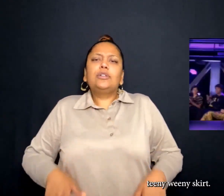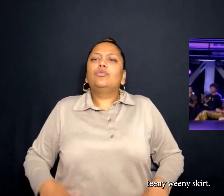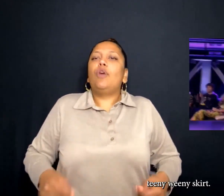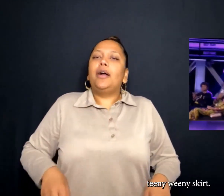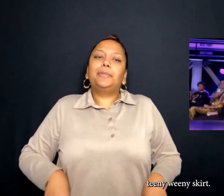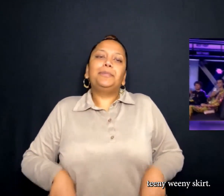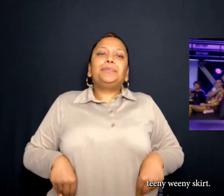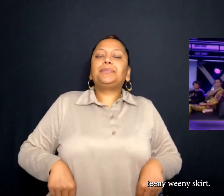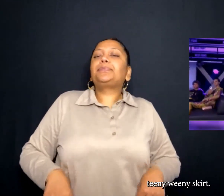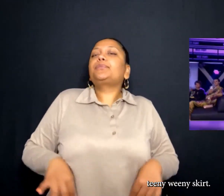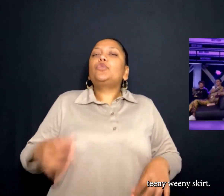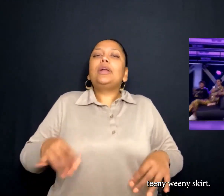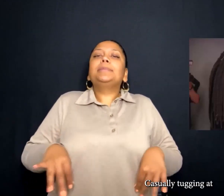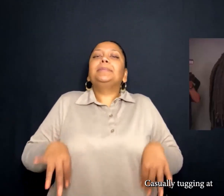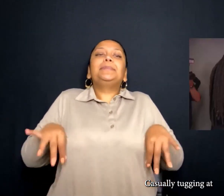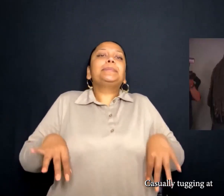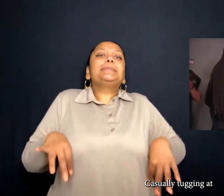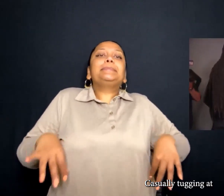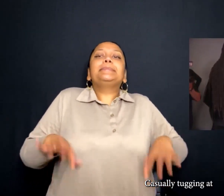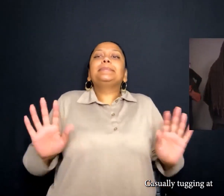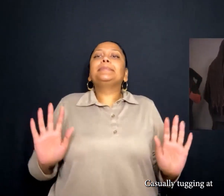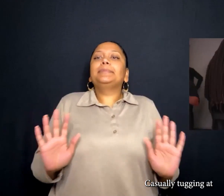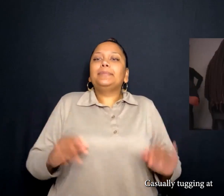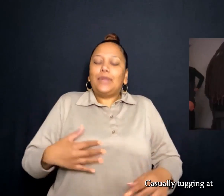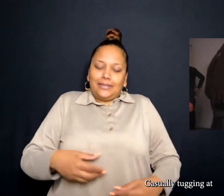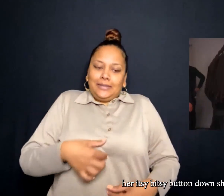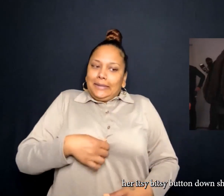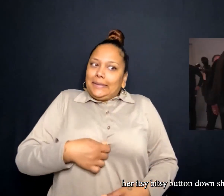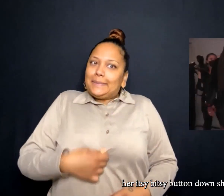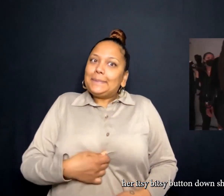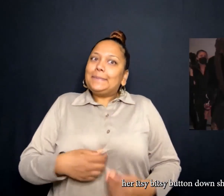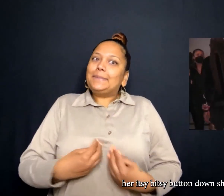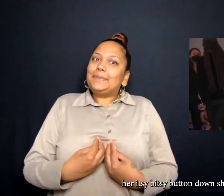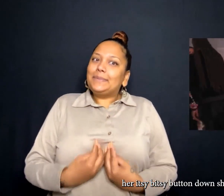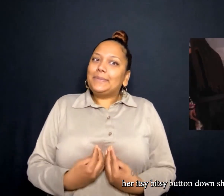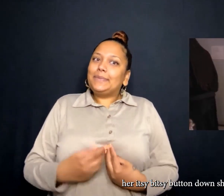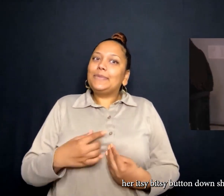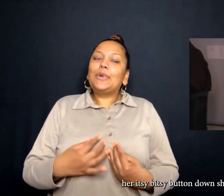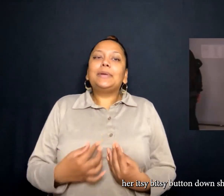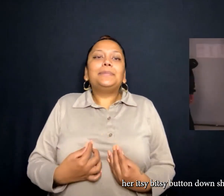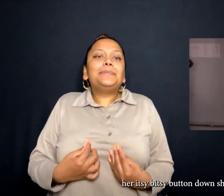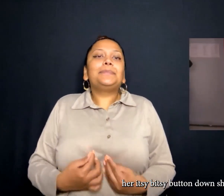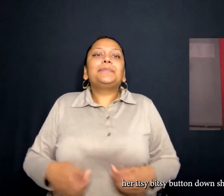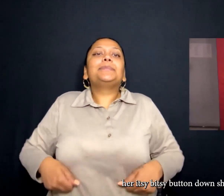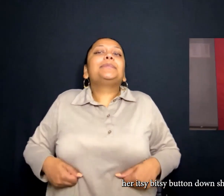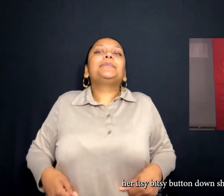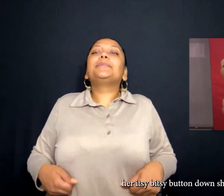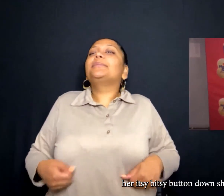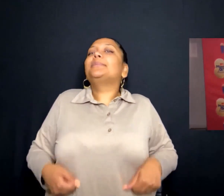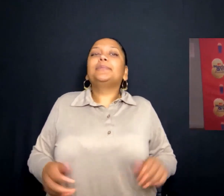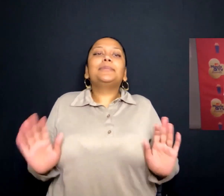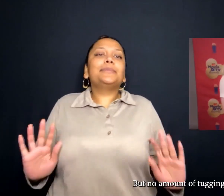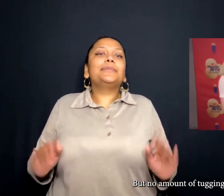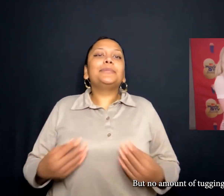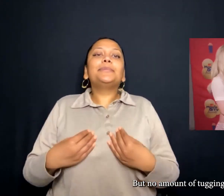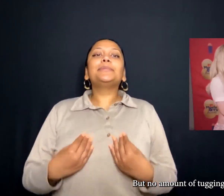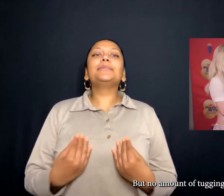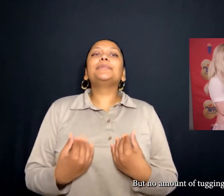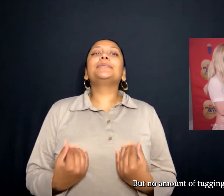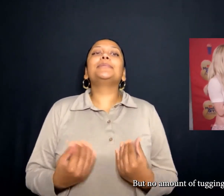-weeny skirt, casually tugging at her itsy-bitsy button-down shirt. But no amount